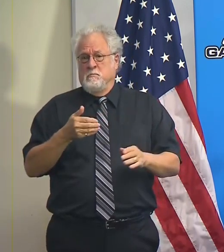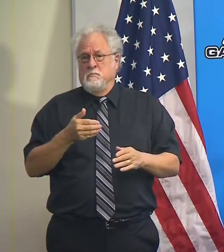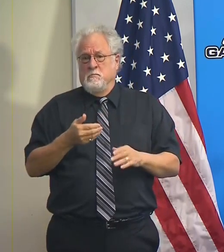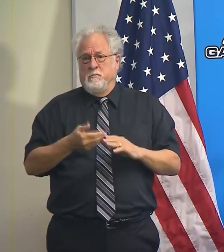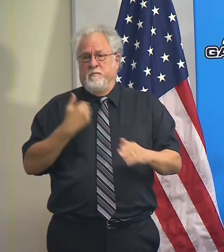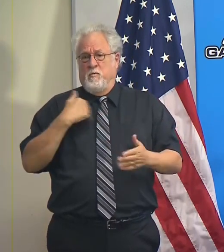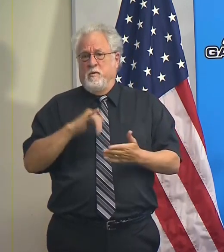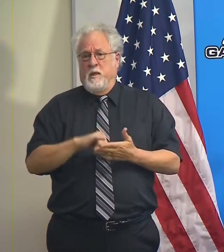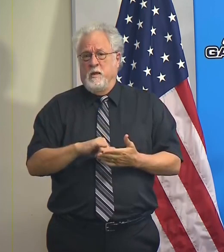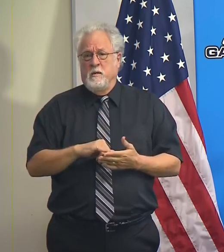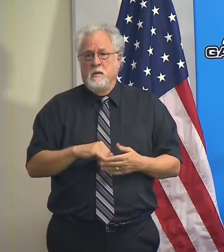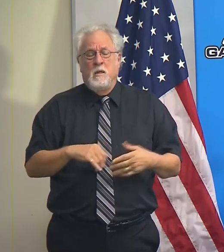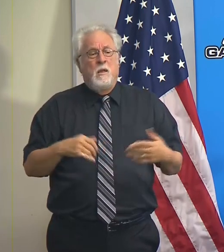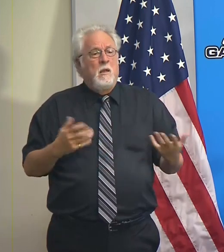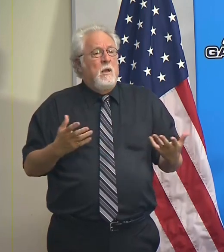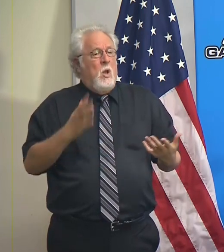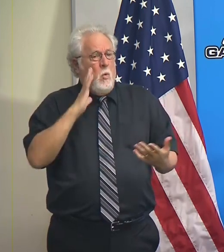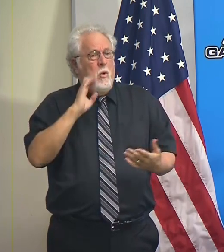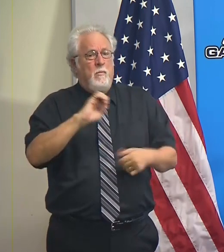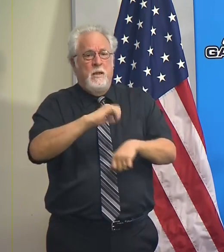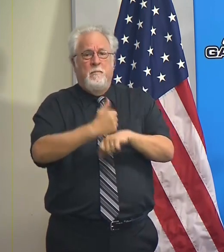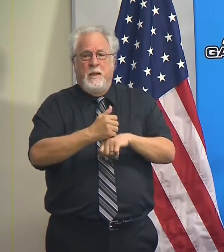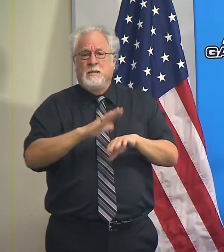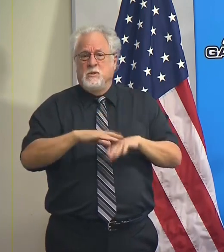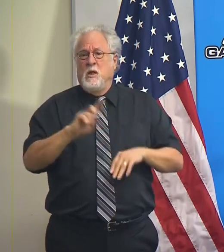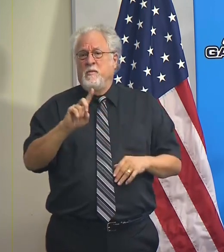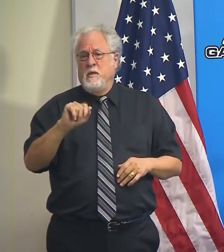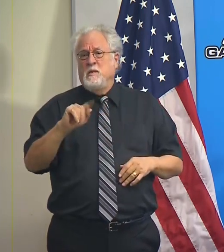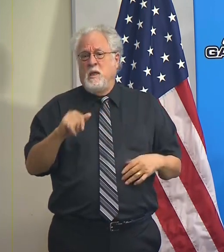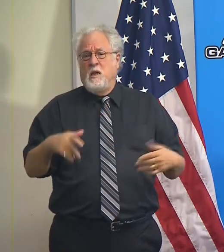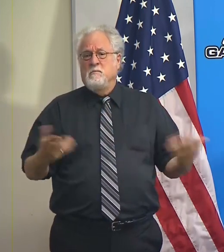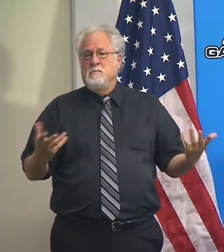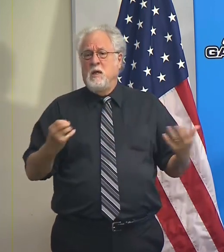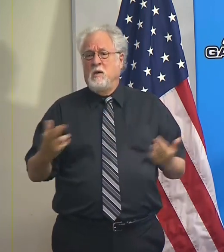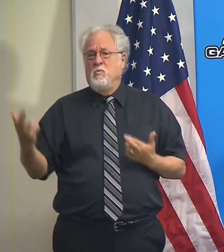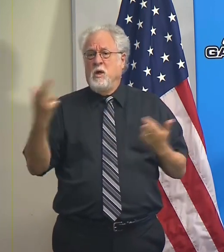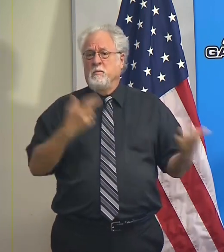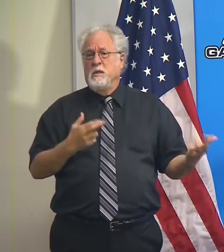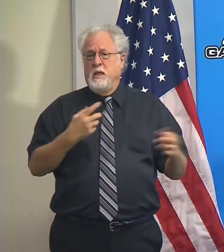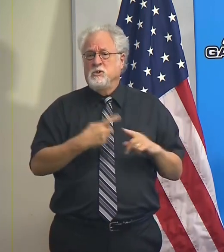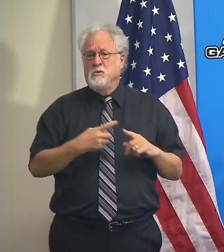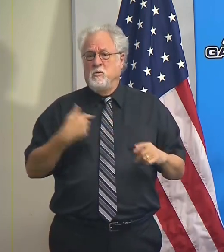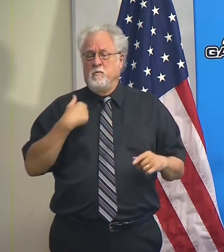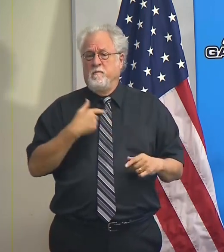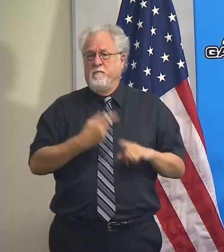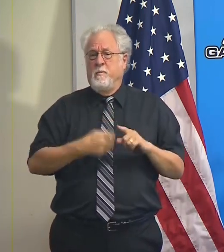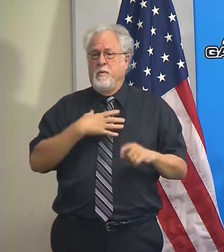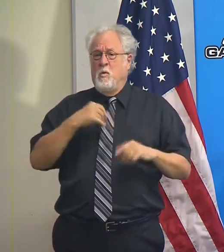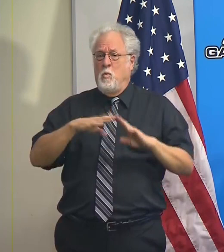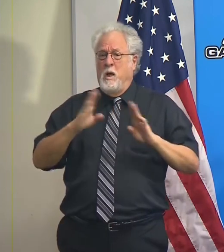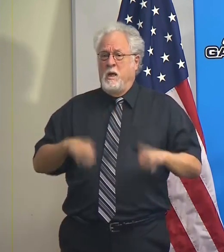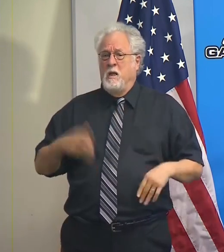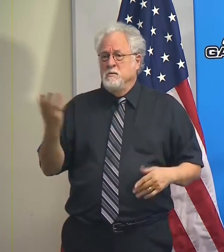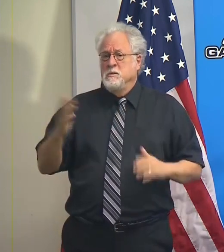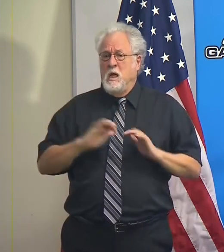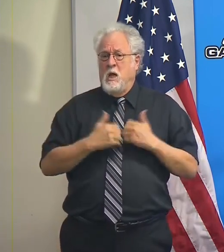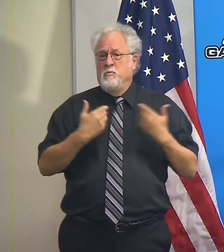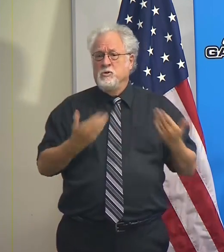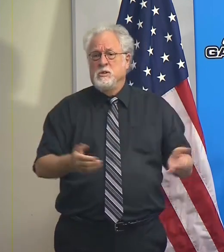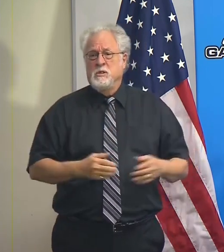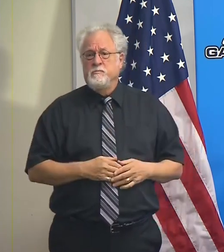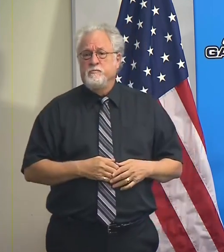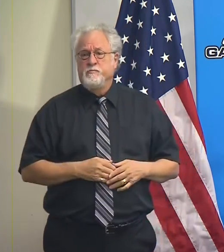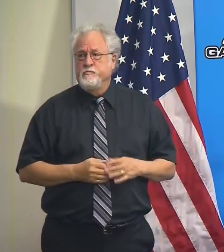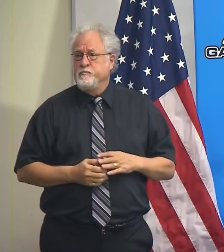advance of Friday. And it'll be it'll be based on the data and and on the recommendations that we that we have from the the White House as to how we proceed.